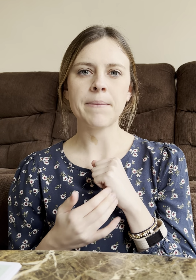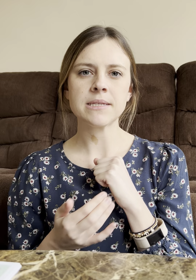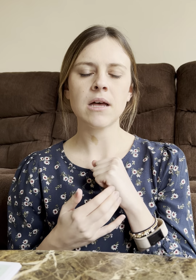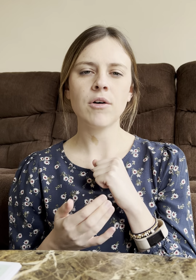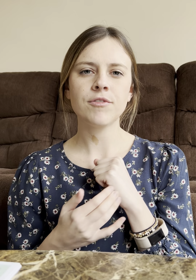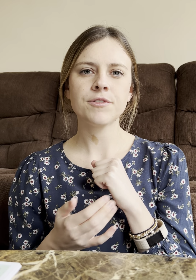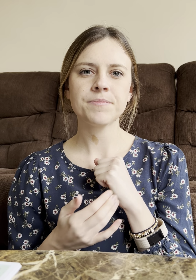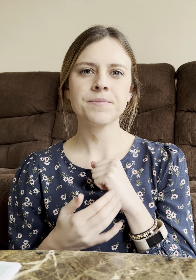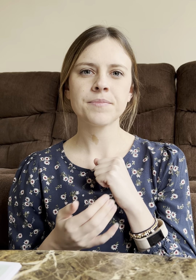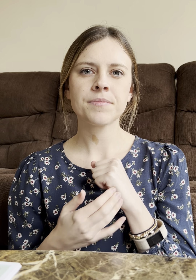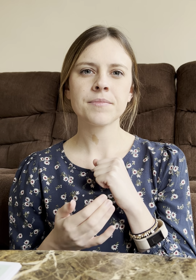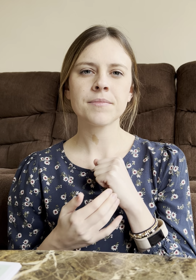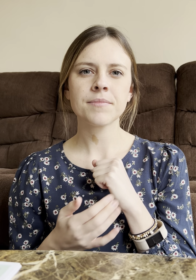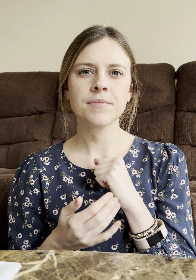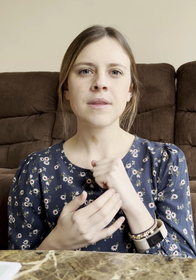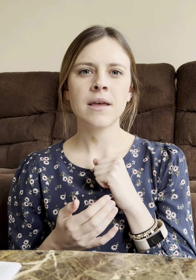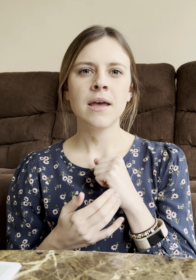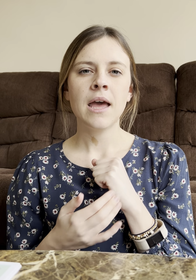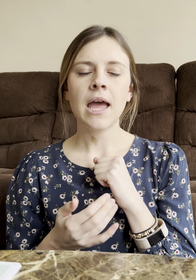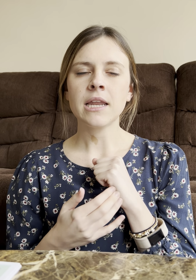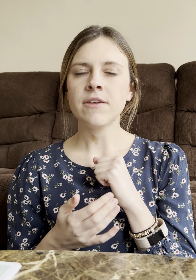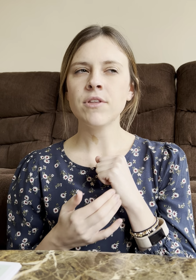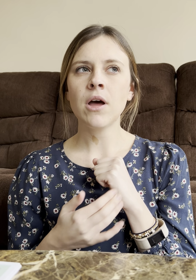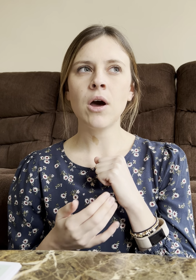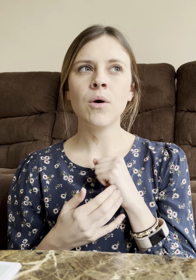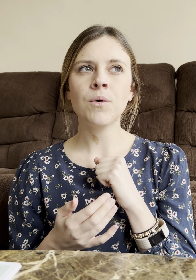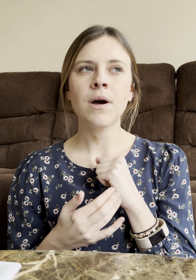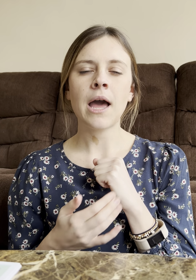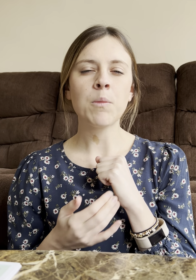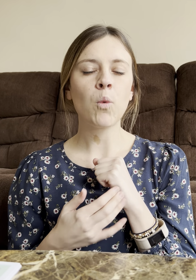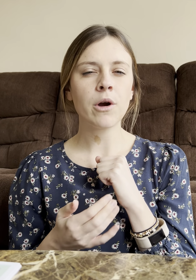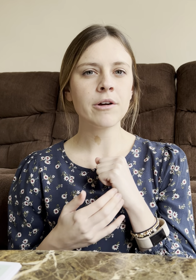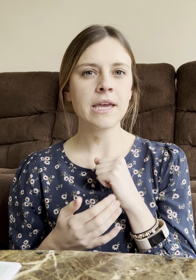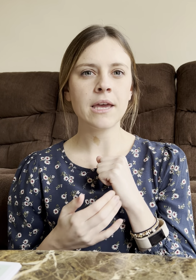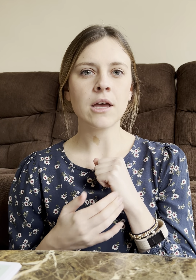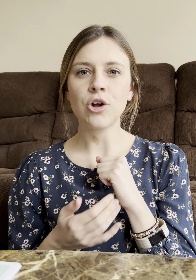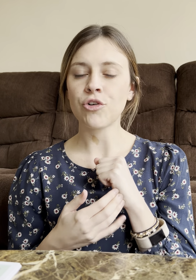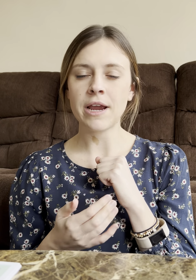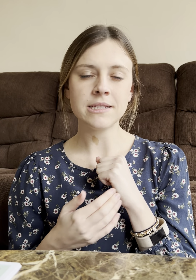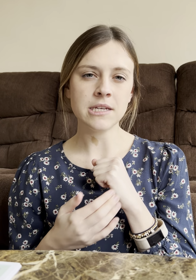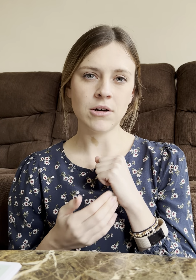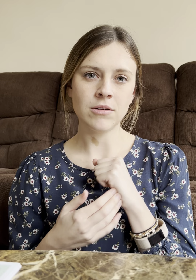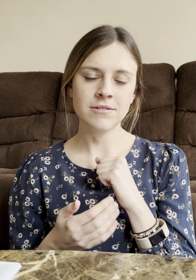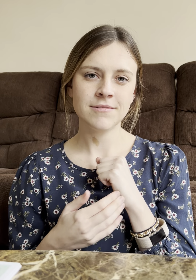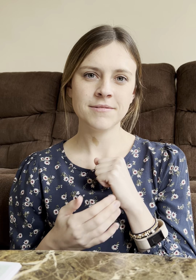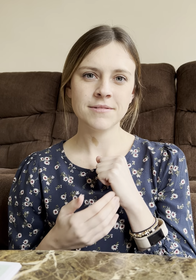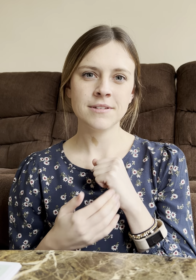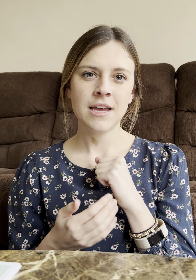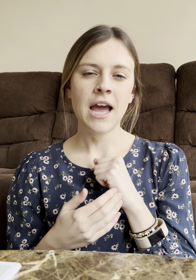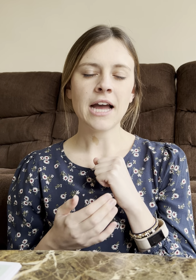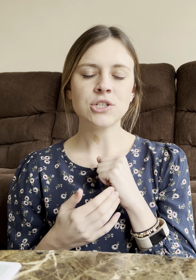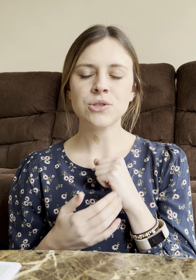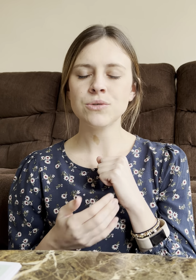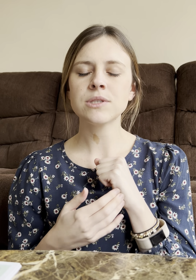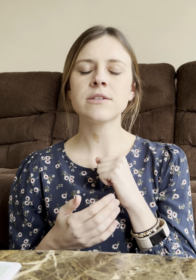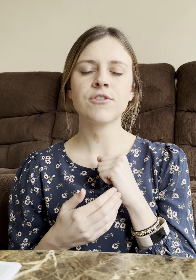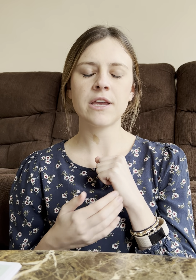myself. And even though I'm worrying a great deal, I choose to forgive